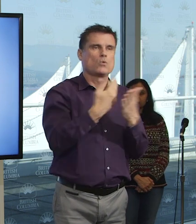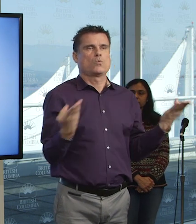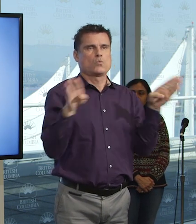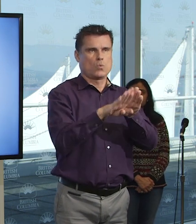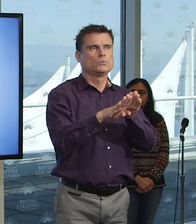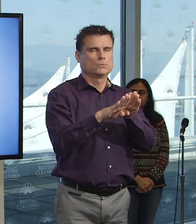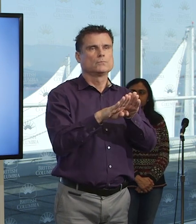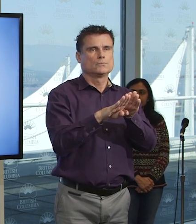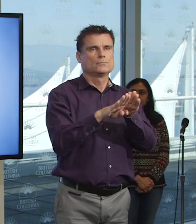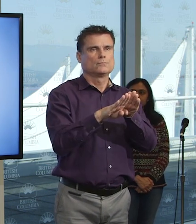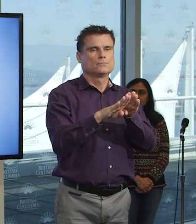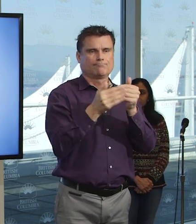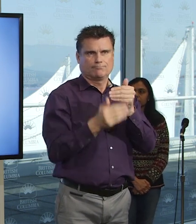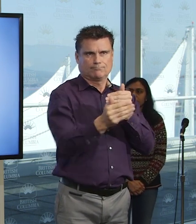closed.